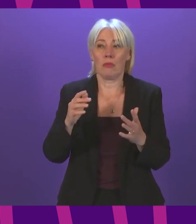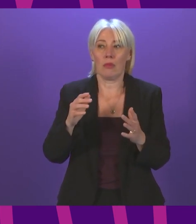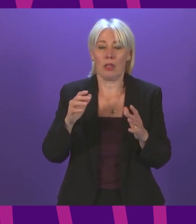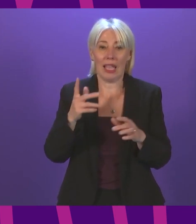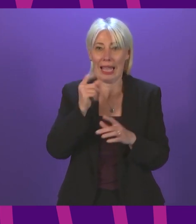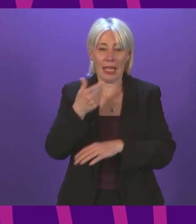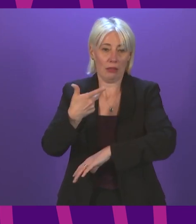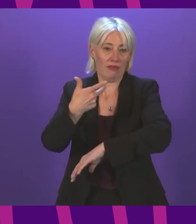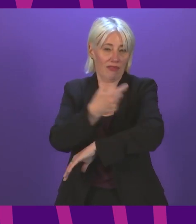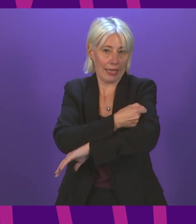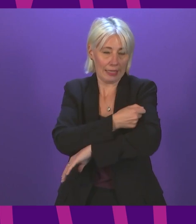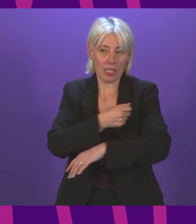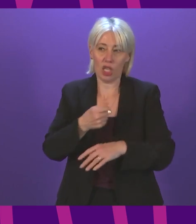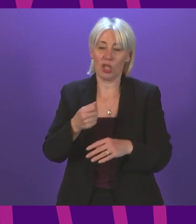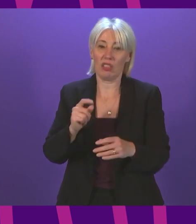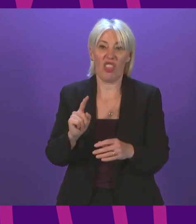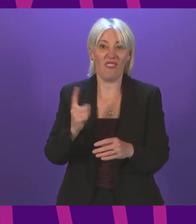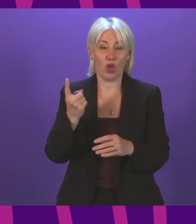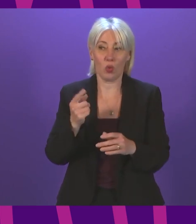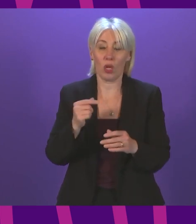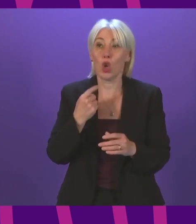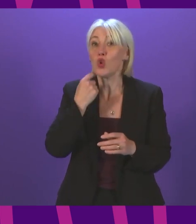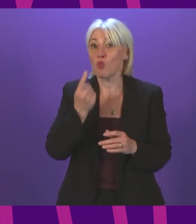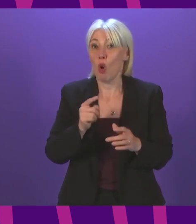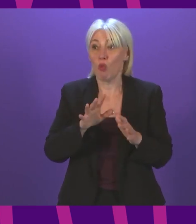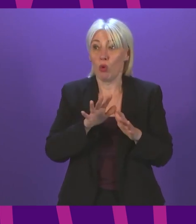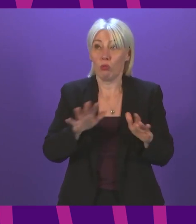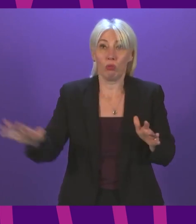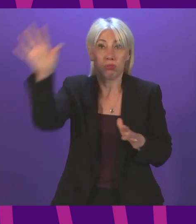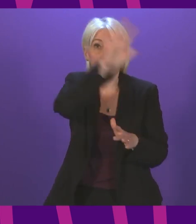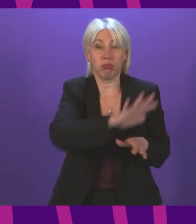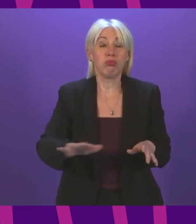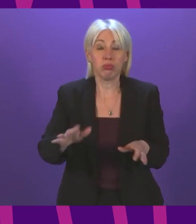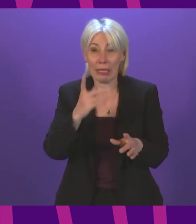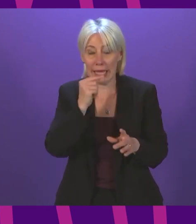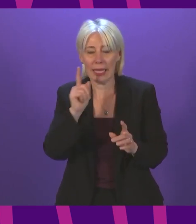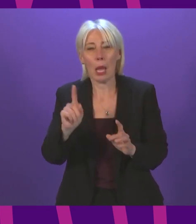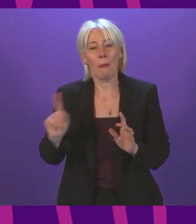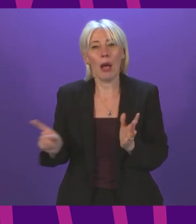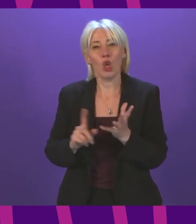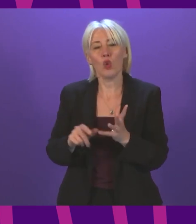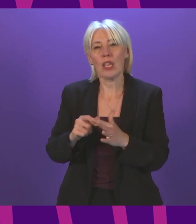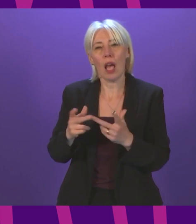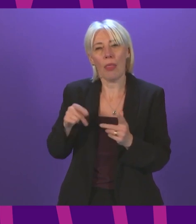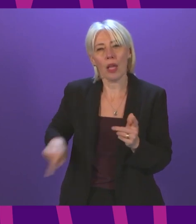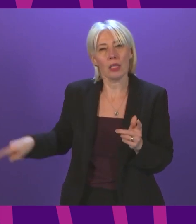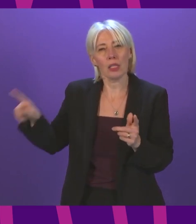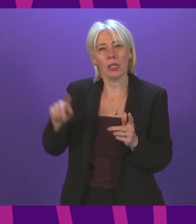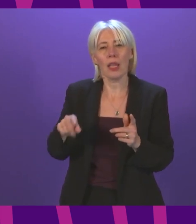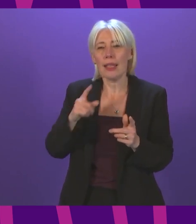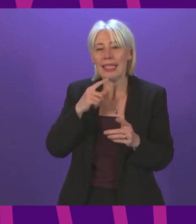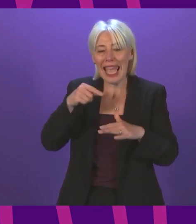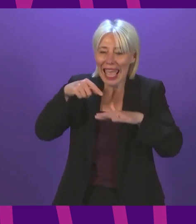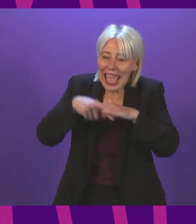vaccination clinics to receive their first JAG as of tomorrow. However, other parts of the UK are promoting vaccinations within